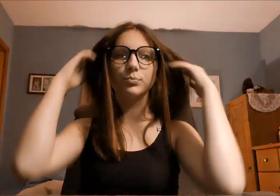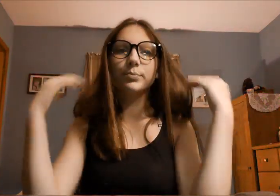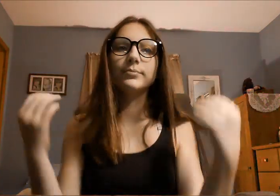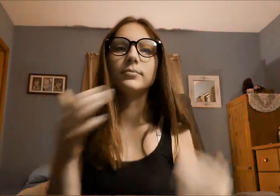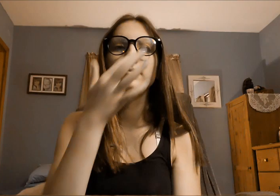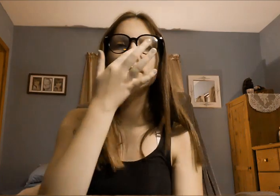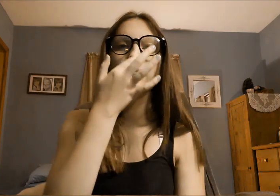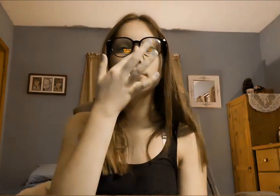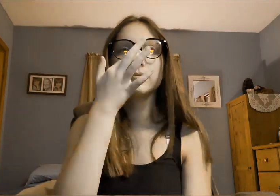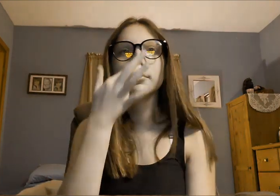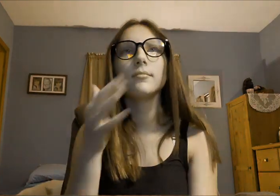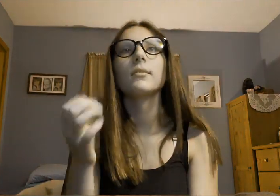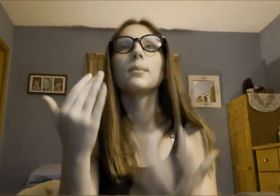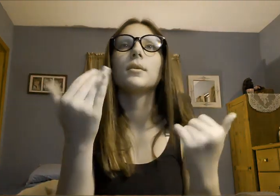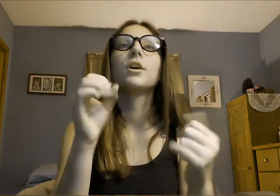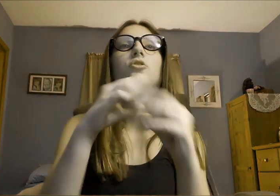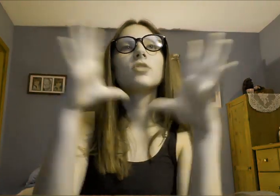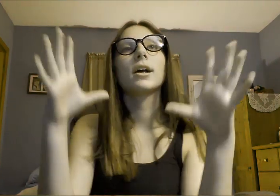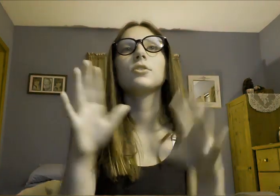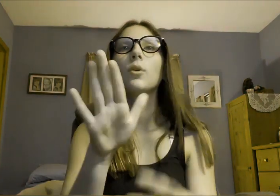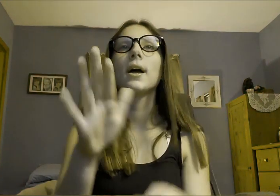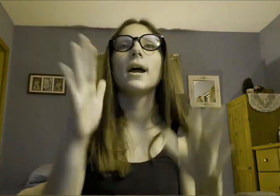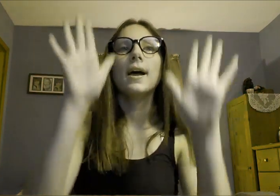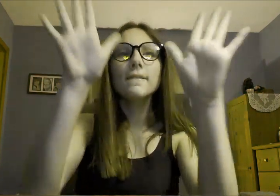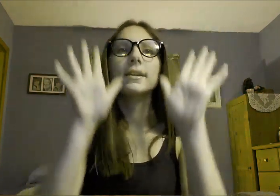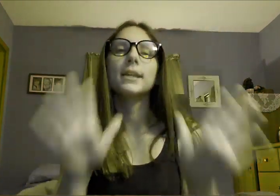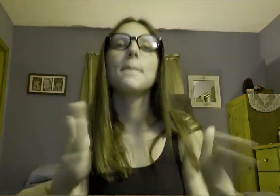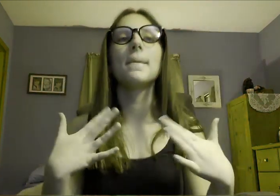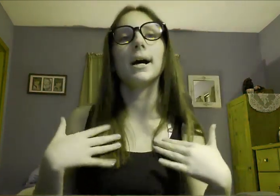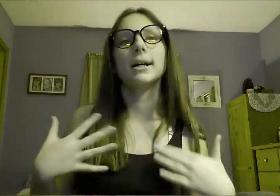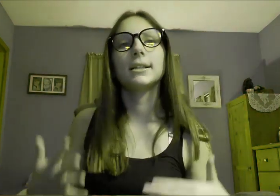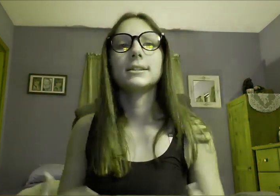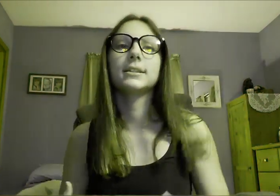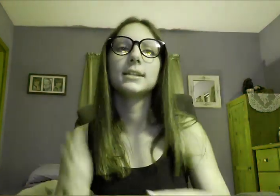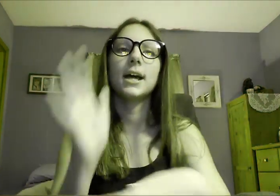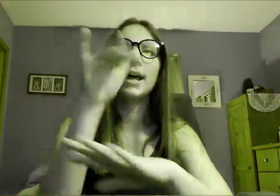Come on, shine your heavenly body tonight